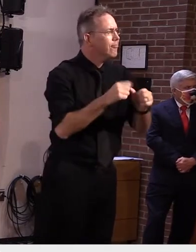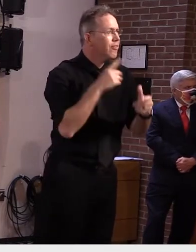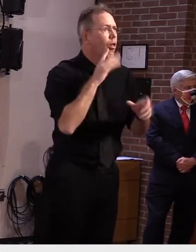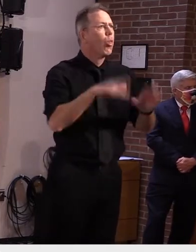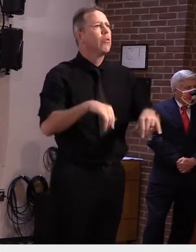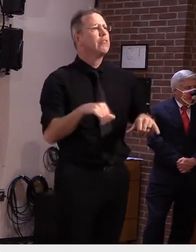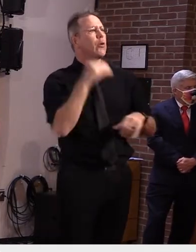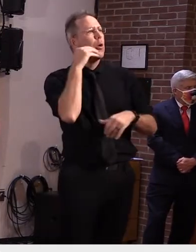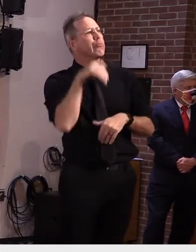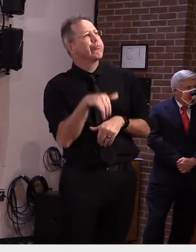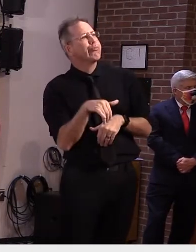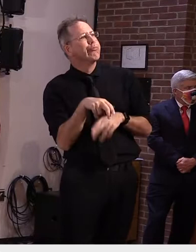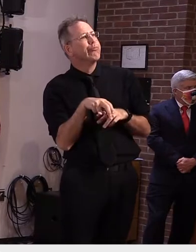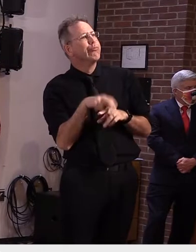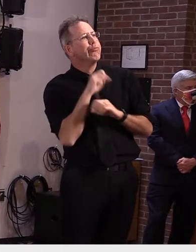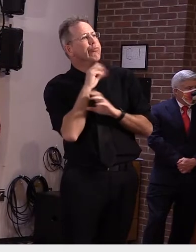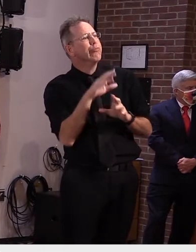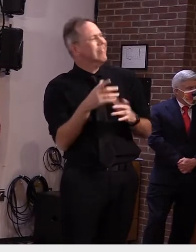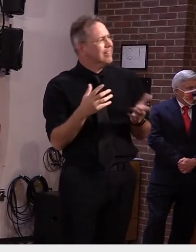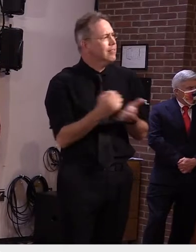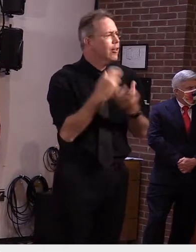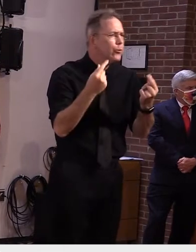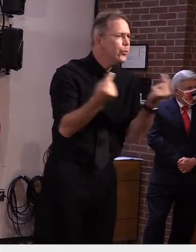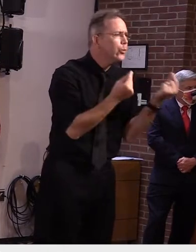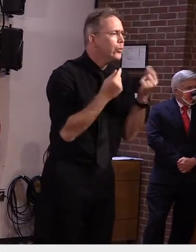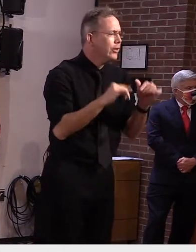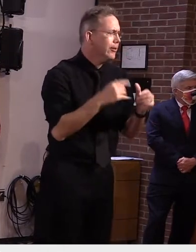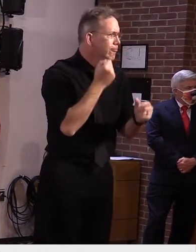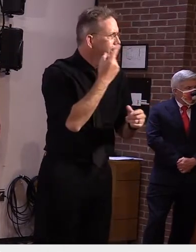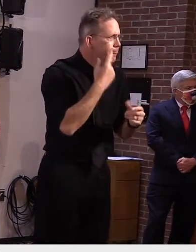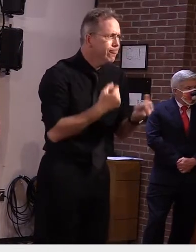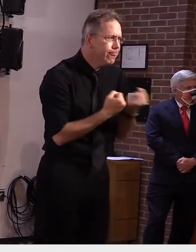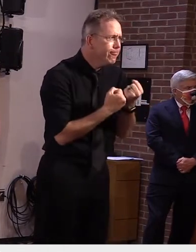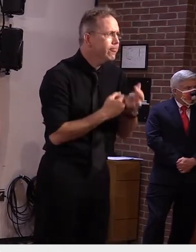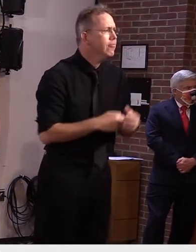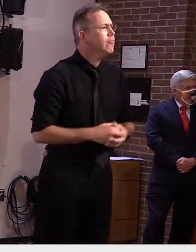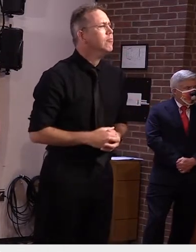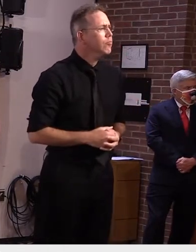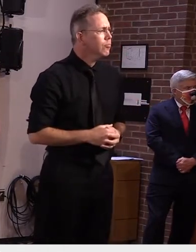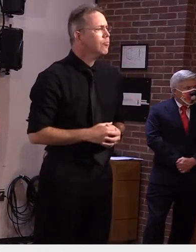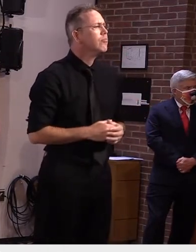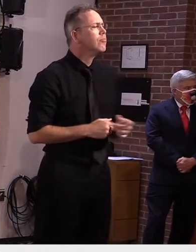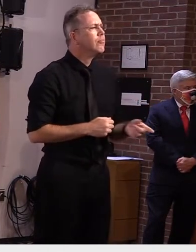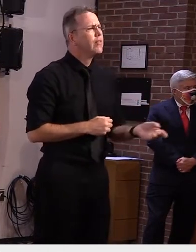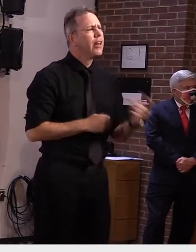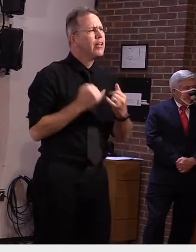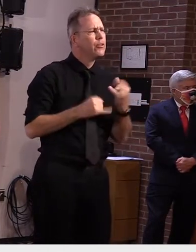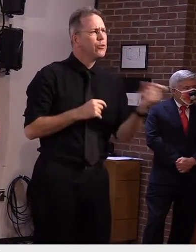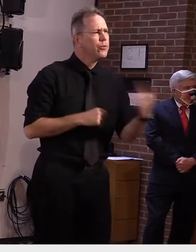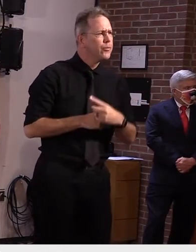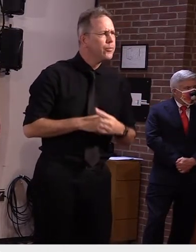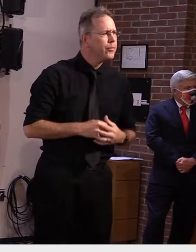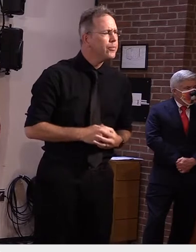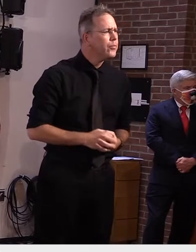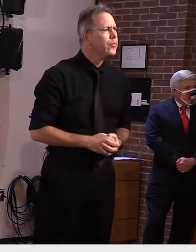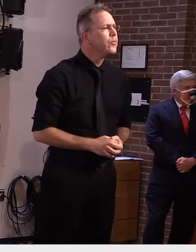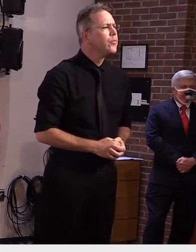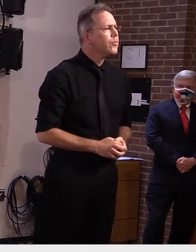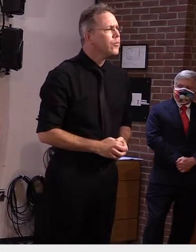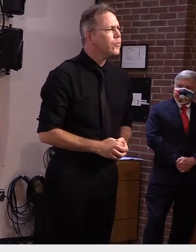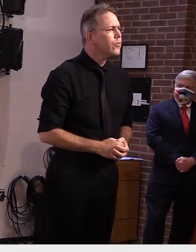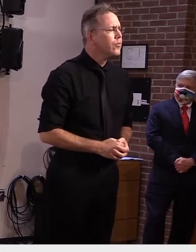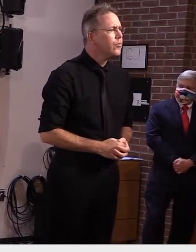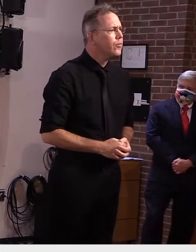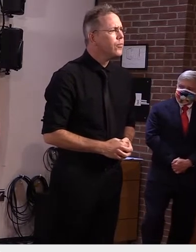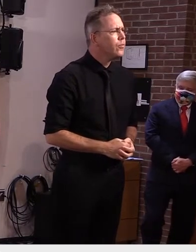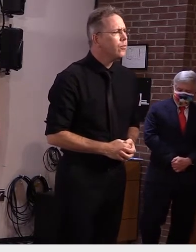how the decision making process works when considering to either close the school or switch it to remote learning I know certainly